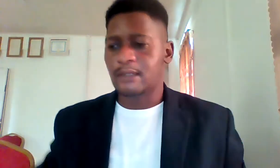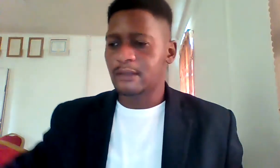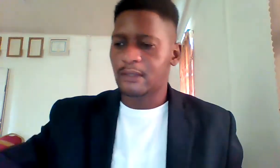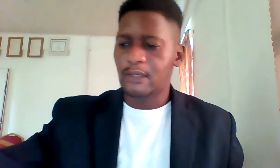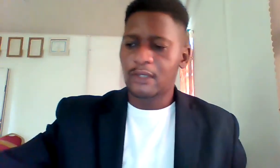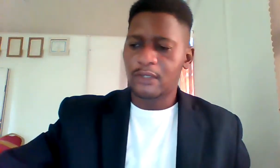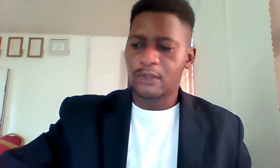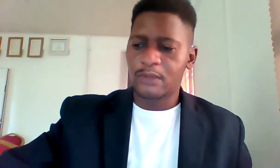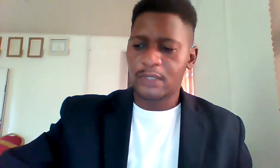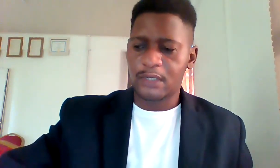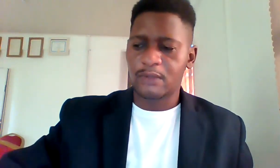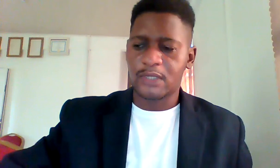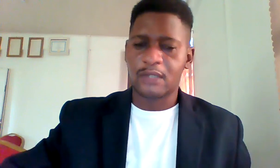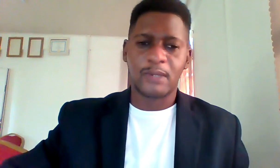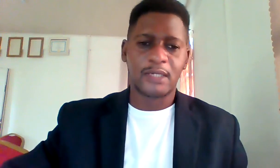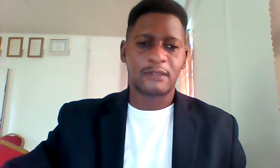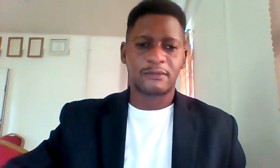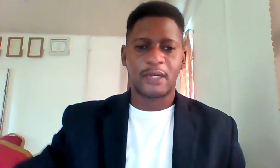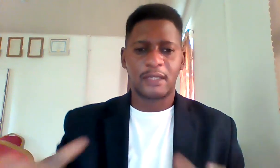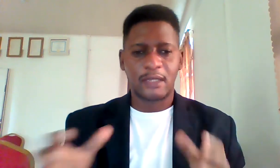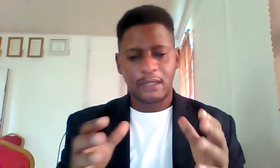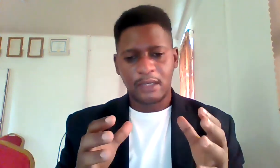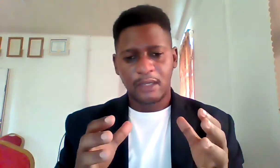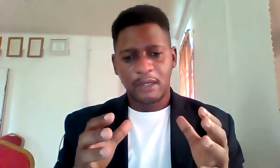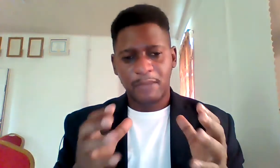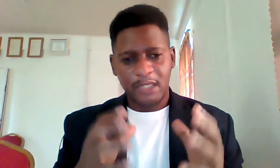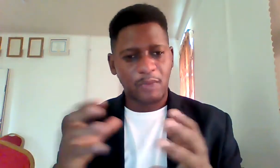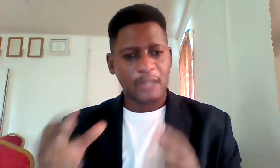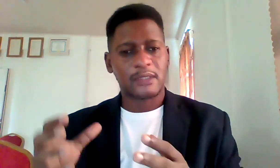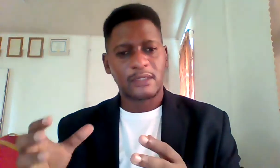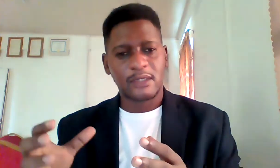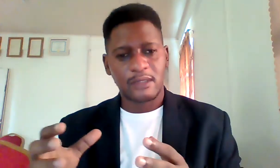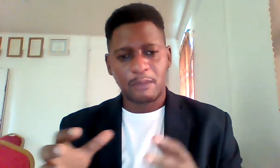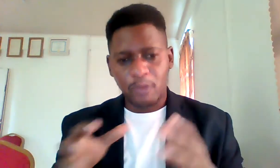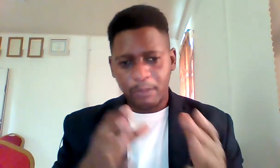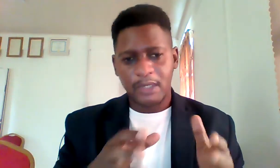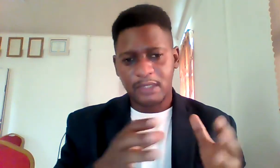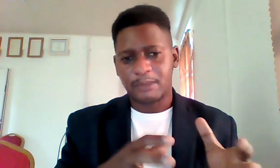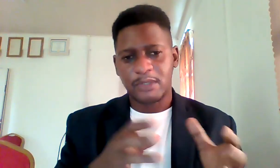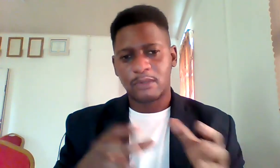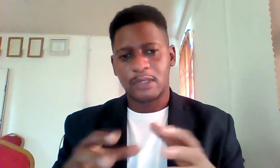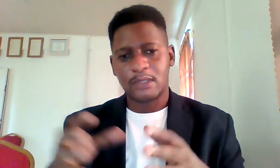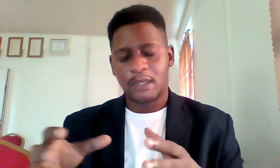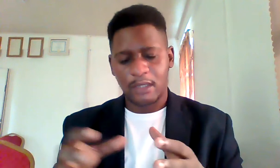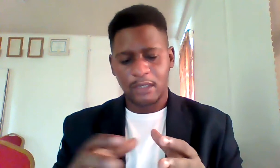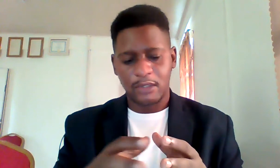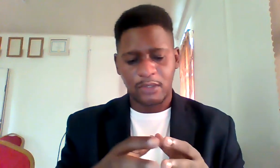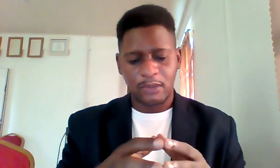you sit and you start to identify best practices and appropriate steps that you can take to